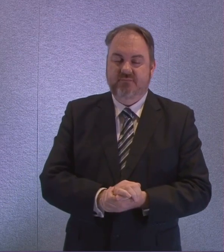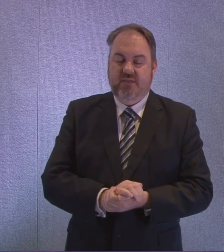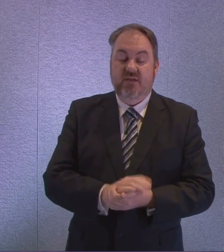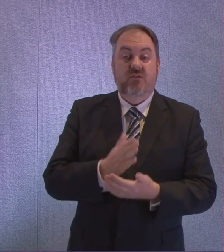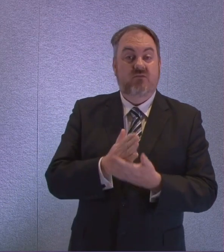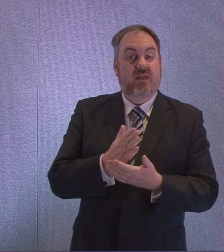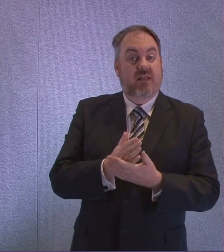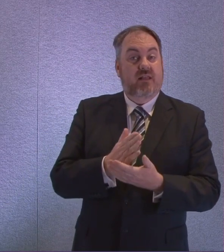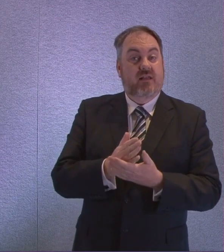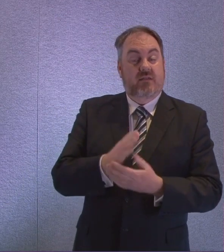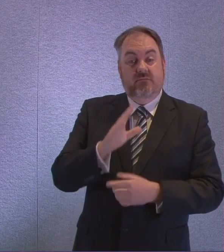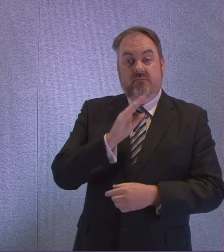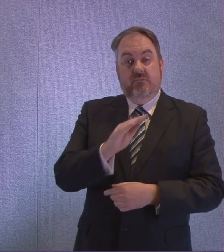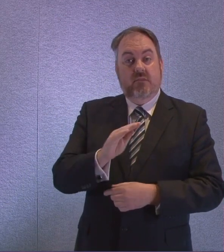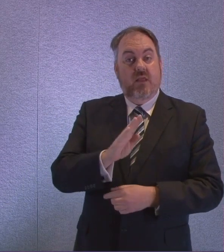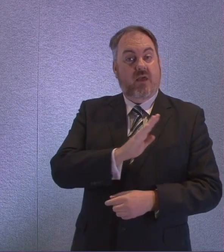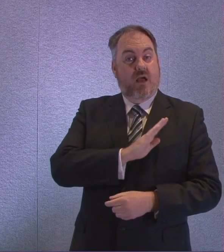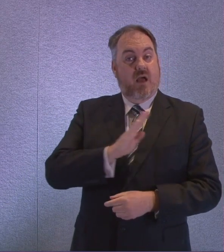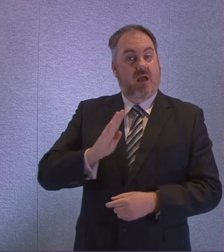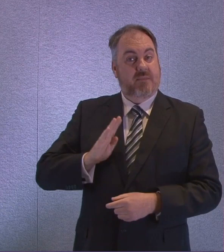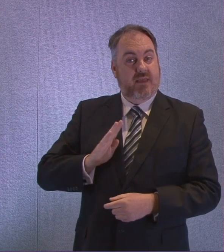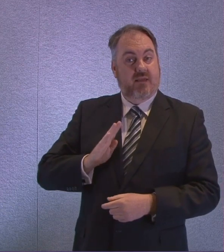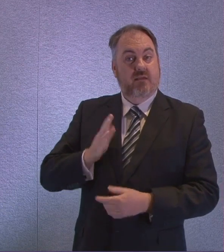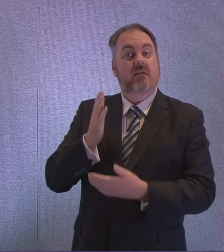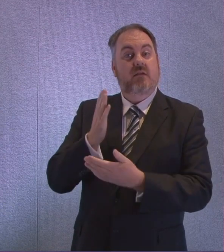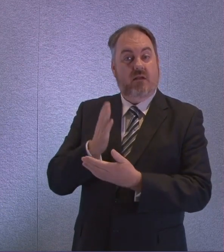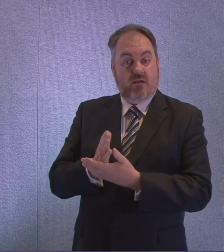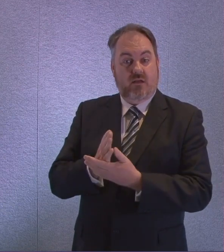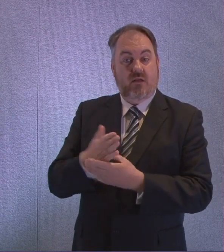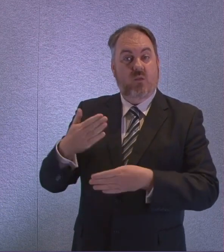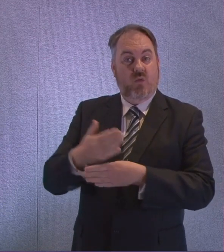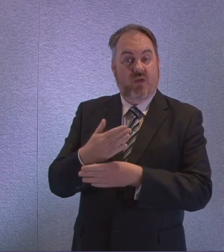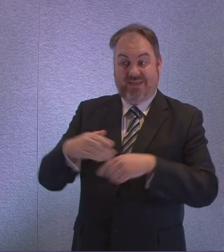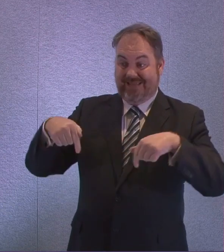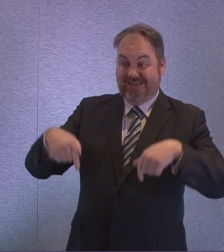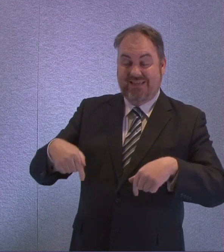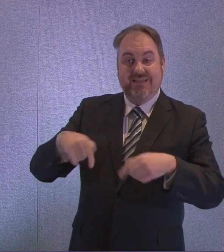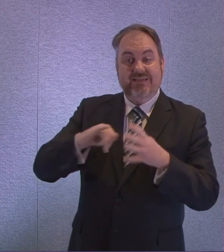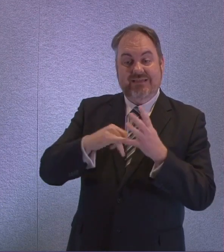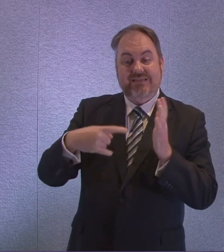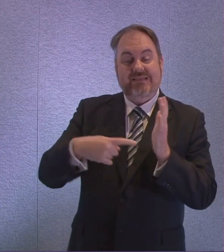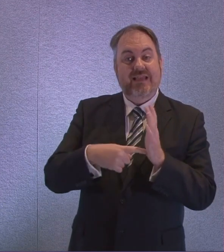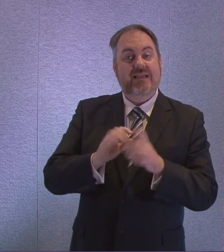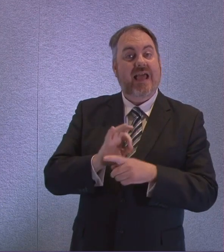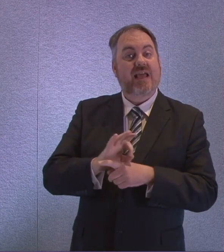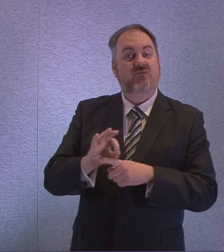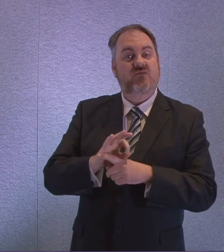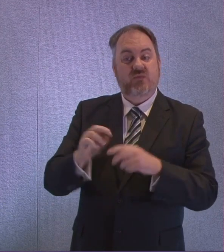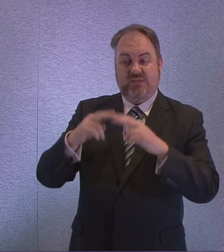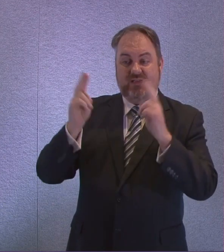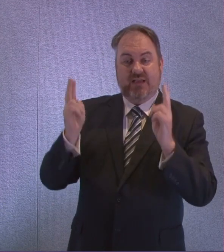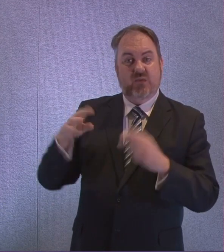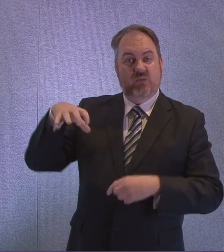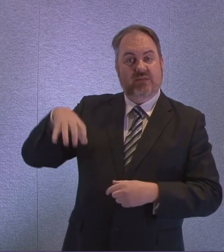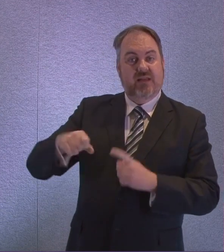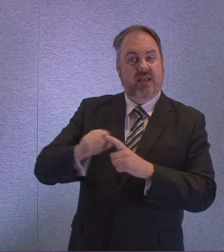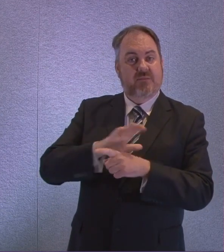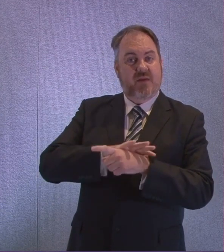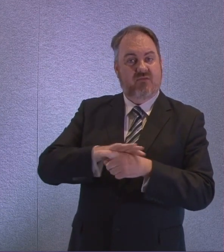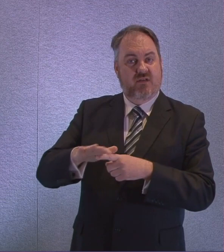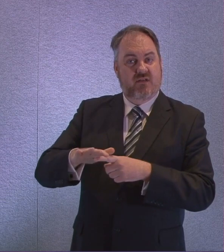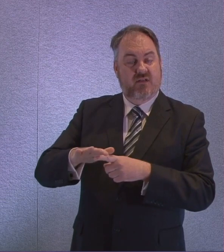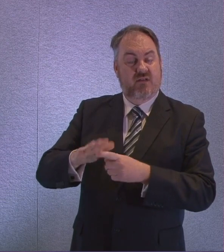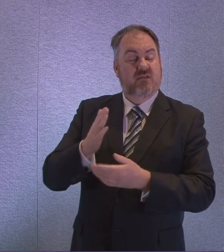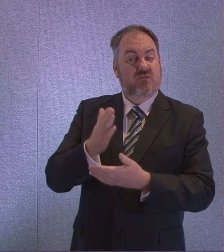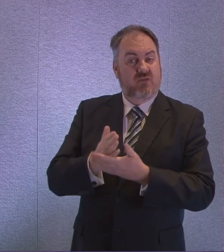we have army logistics support based in this building in St. Andrew's House already helping us with many of these issues. And I'm deeply grateful